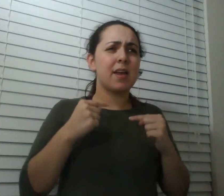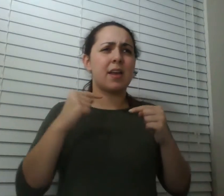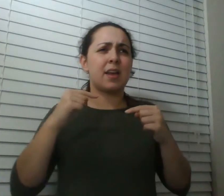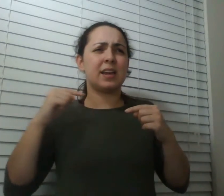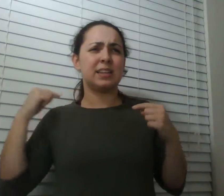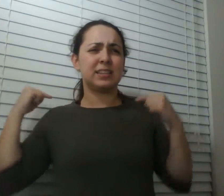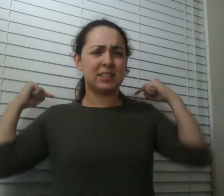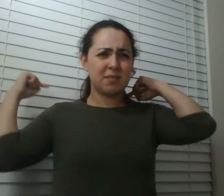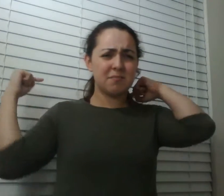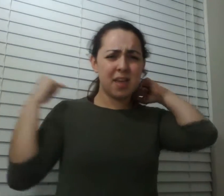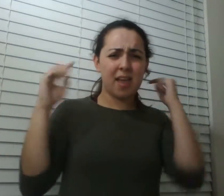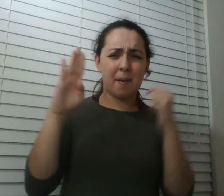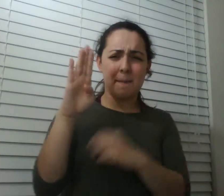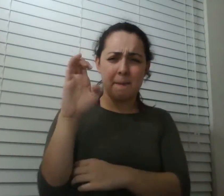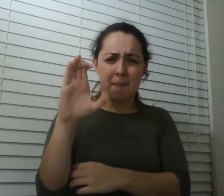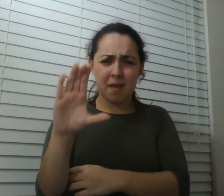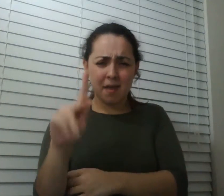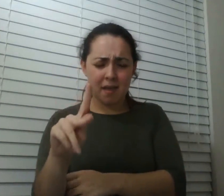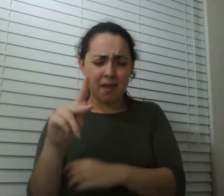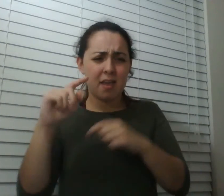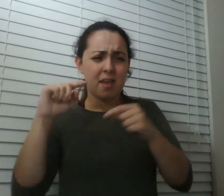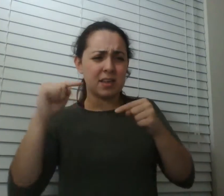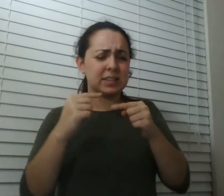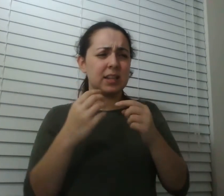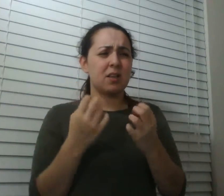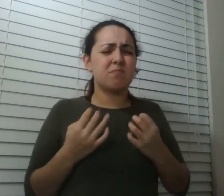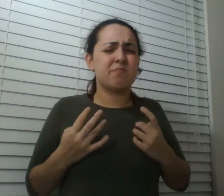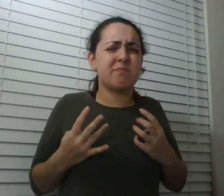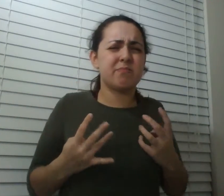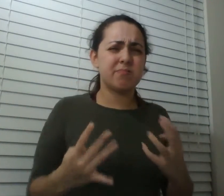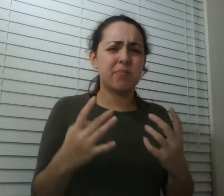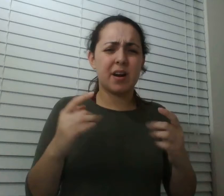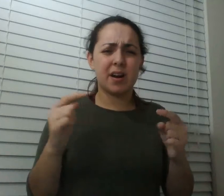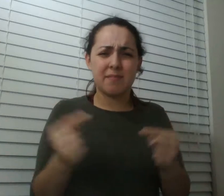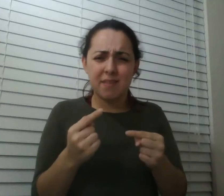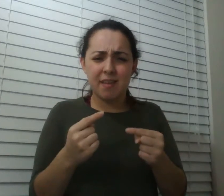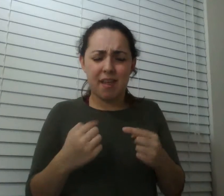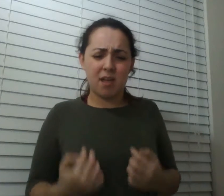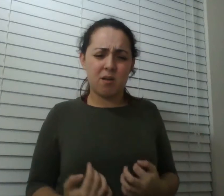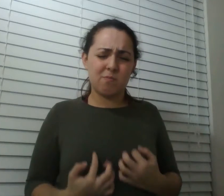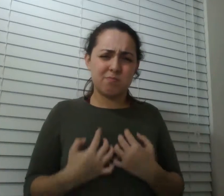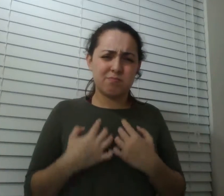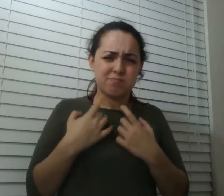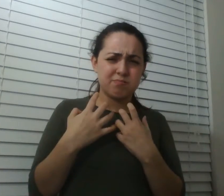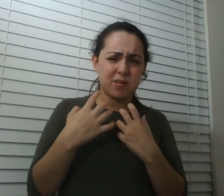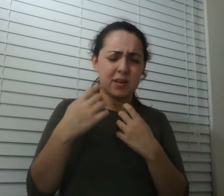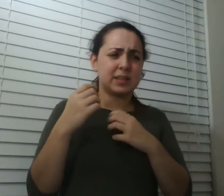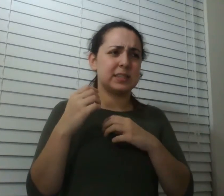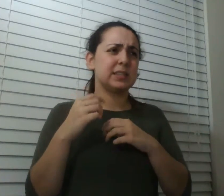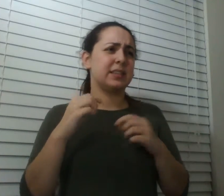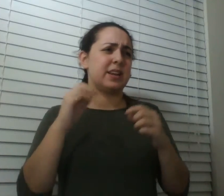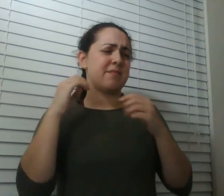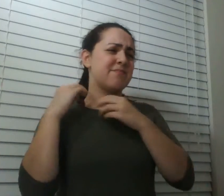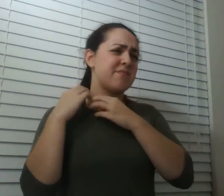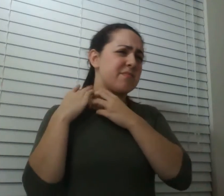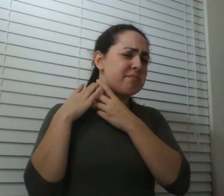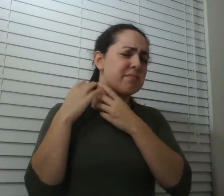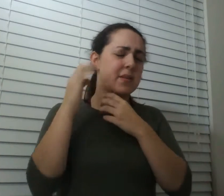burning pain with this nauseating tingling sensation i've really never felt anything else like it and